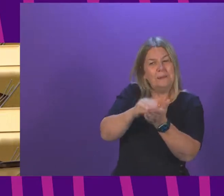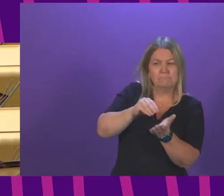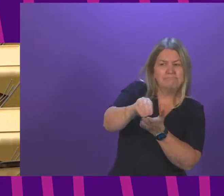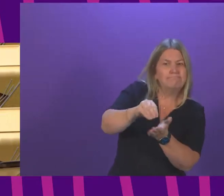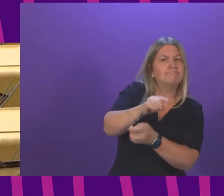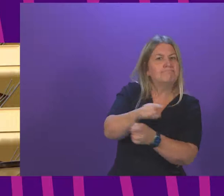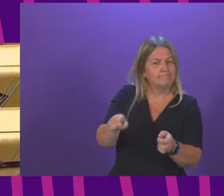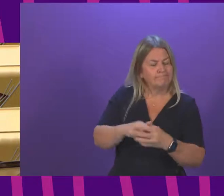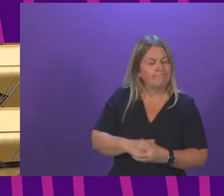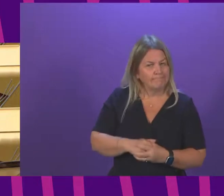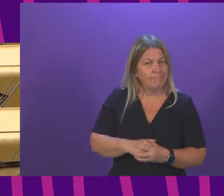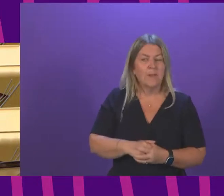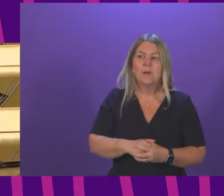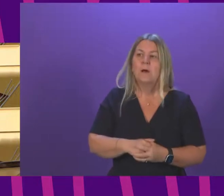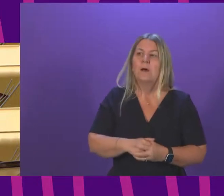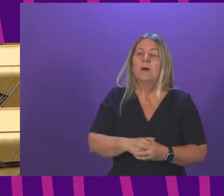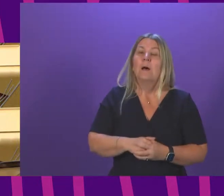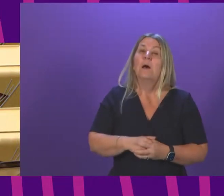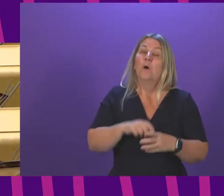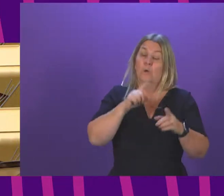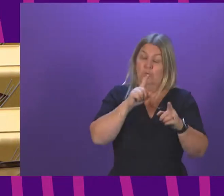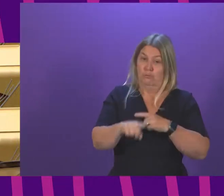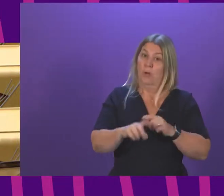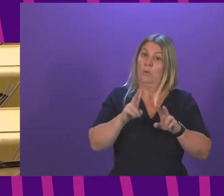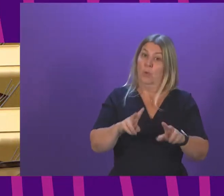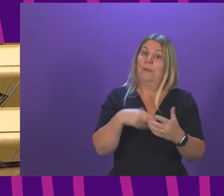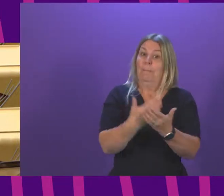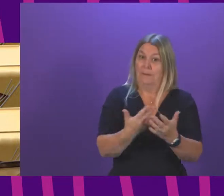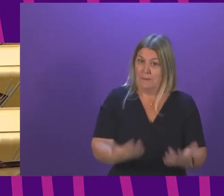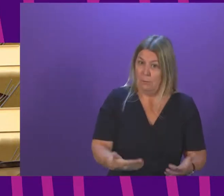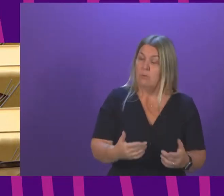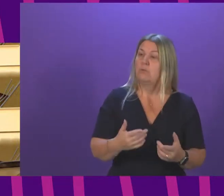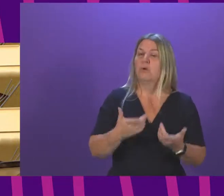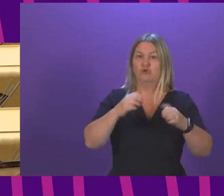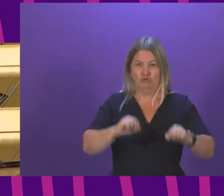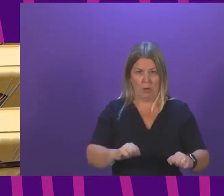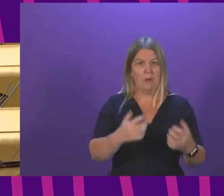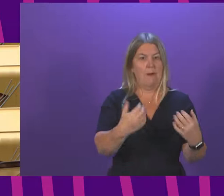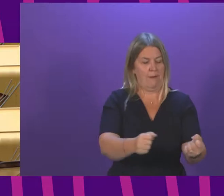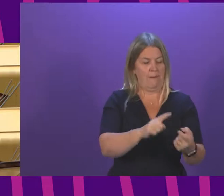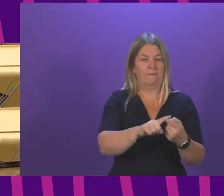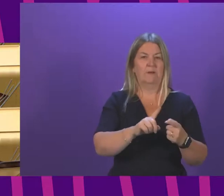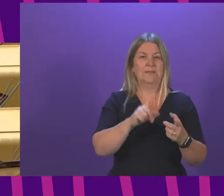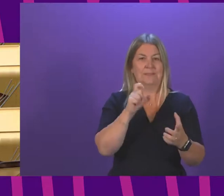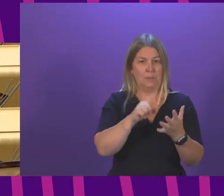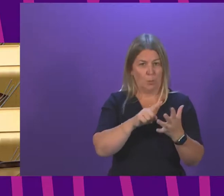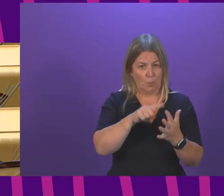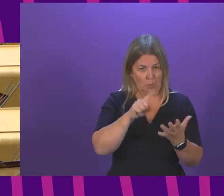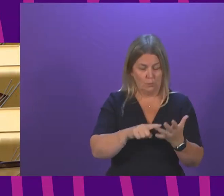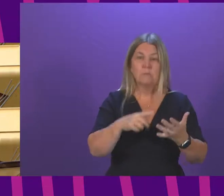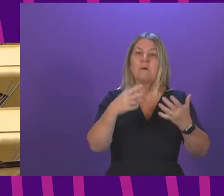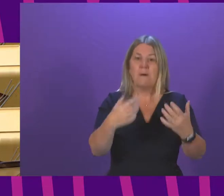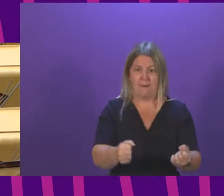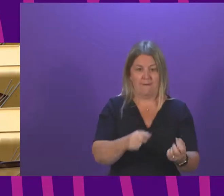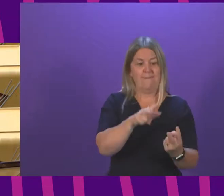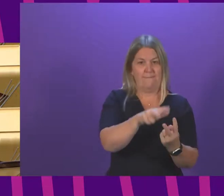for the establishment of Redress Scotland are being met. The chair is in place, the chief executive officer is in place and the